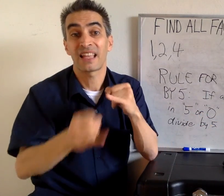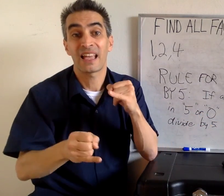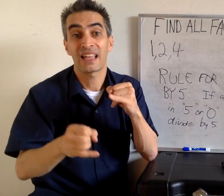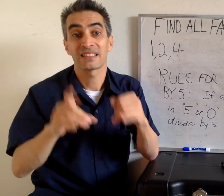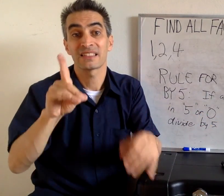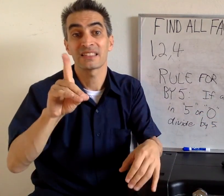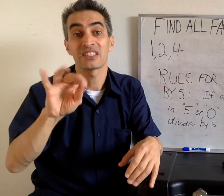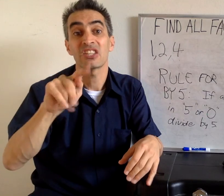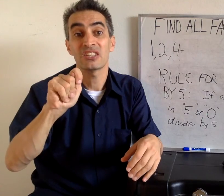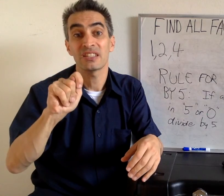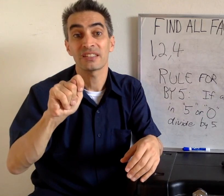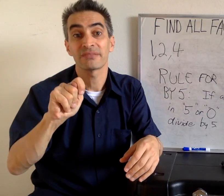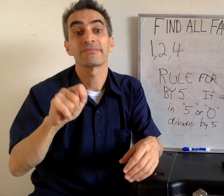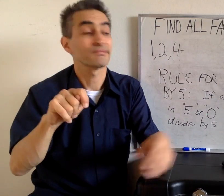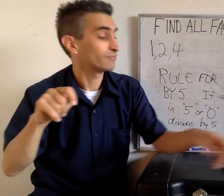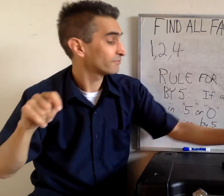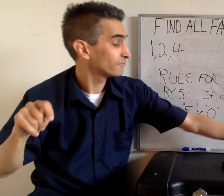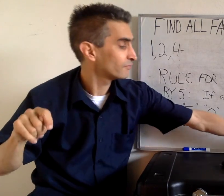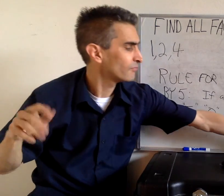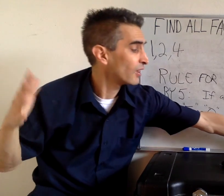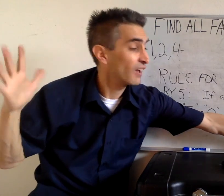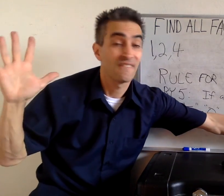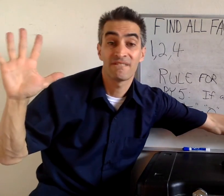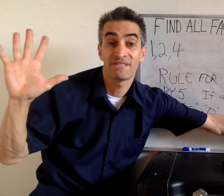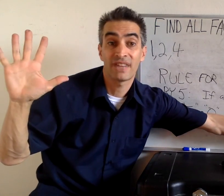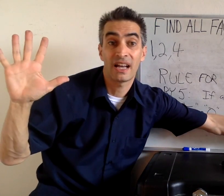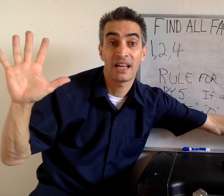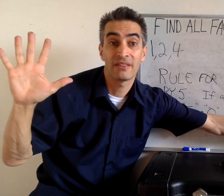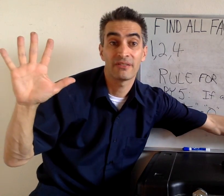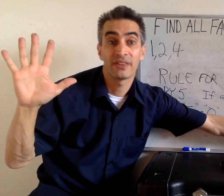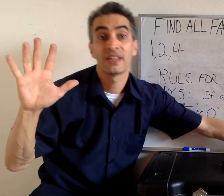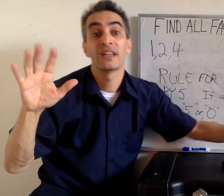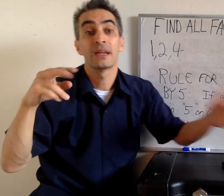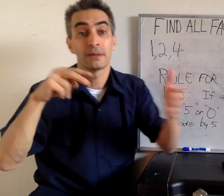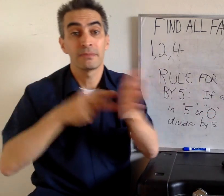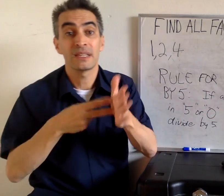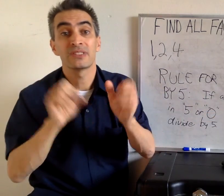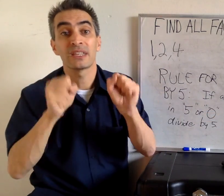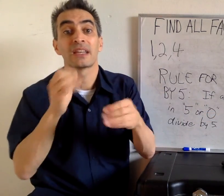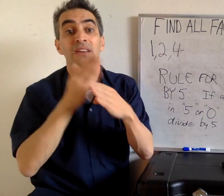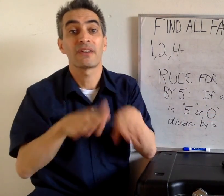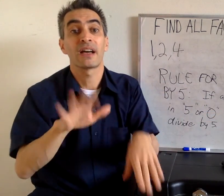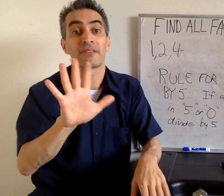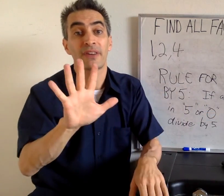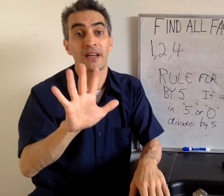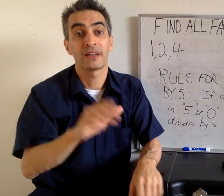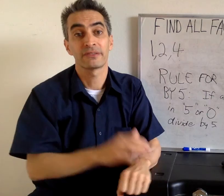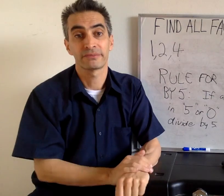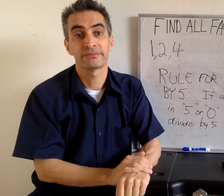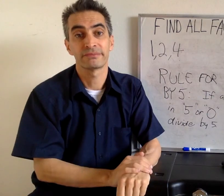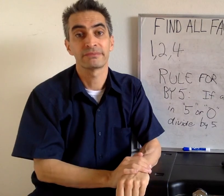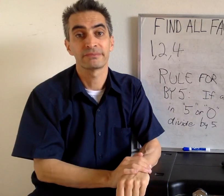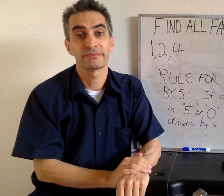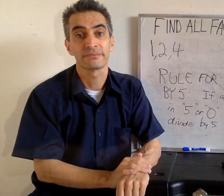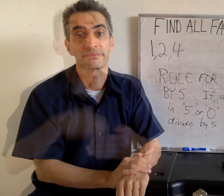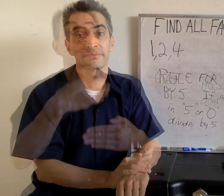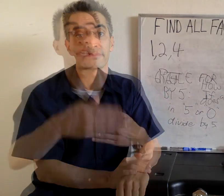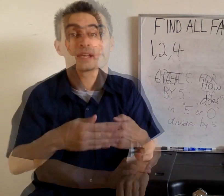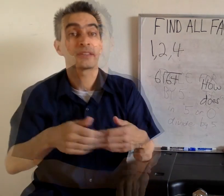The last digit is 5. That means that number can also be divisible by 5.